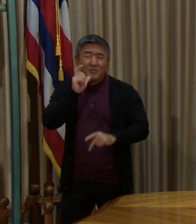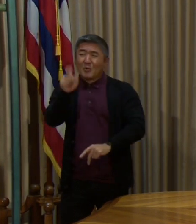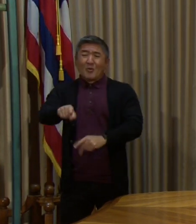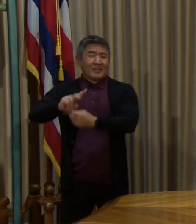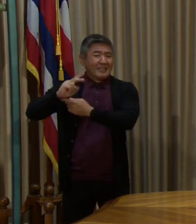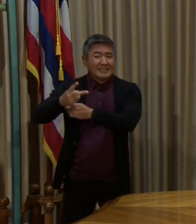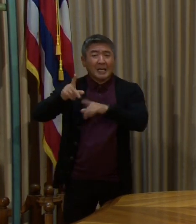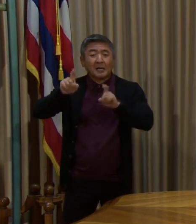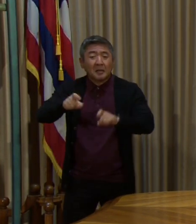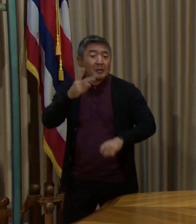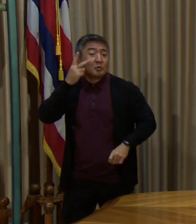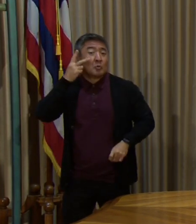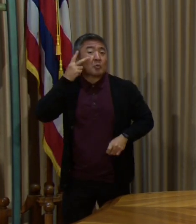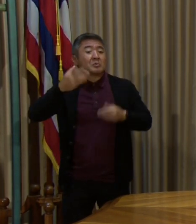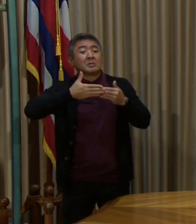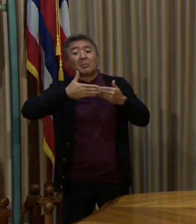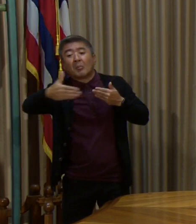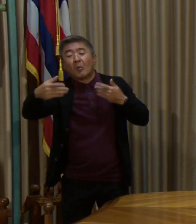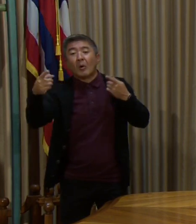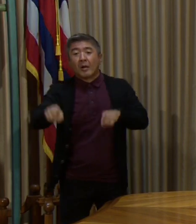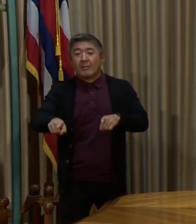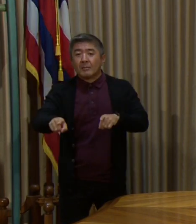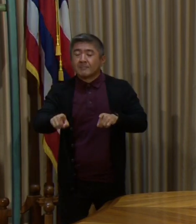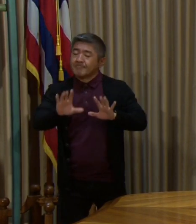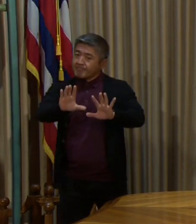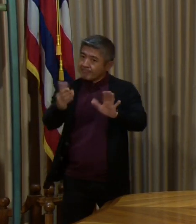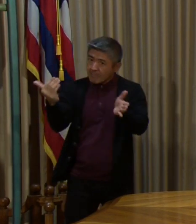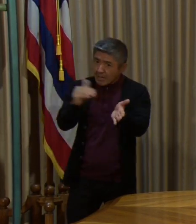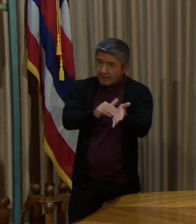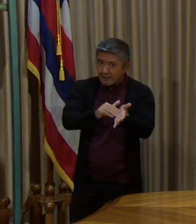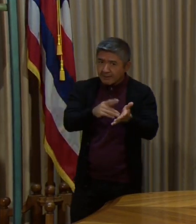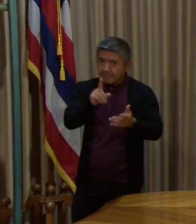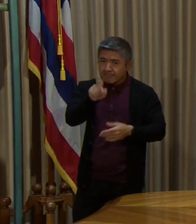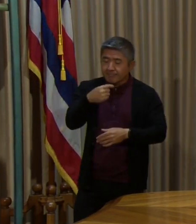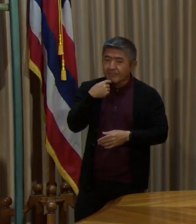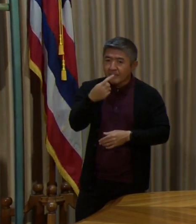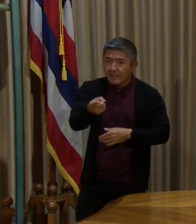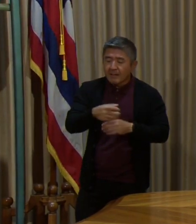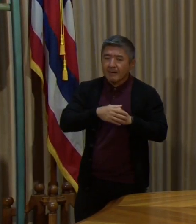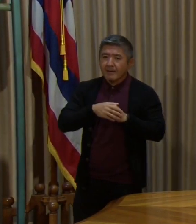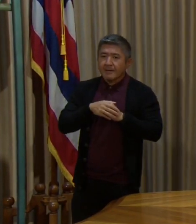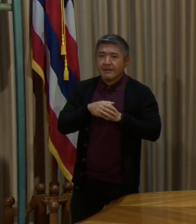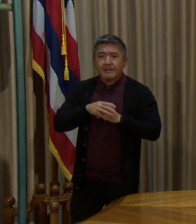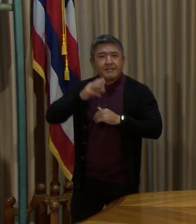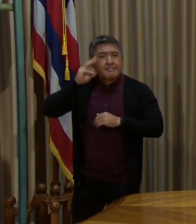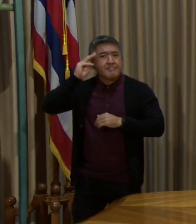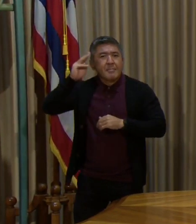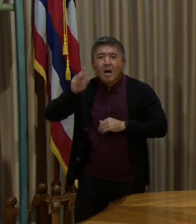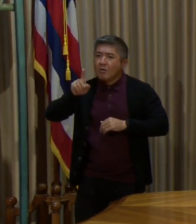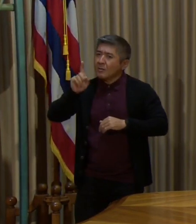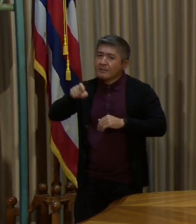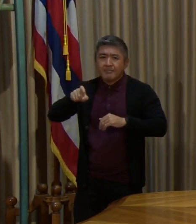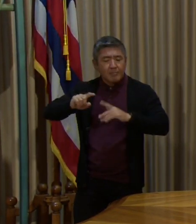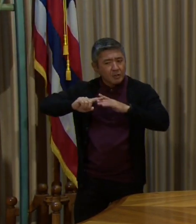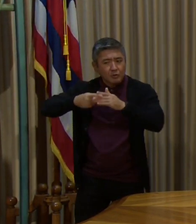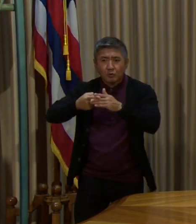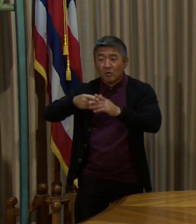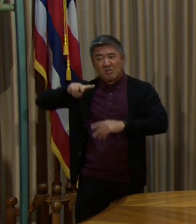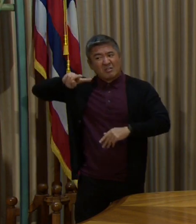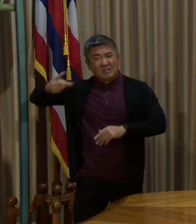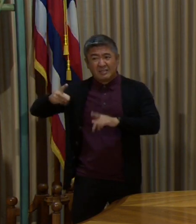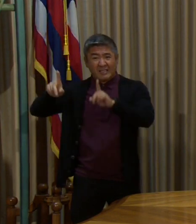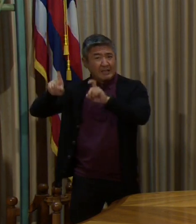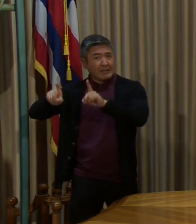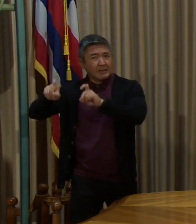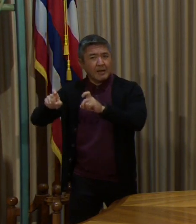we'll see how it all works out. But again, Maui has to be, has to enter through a secondary test to make sure that